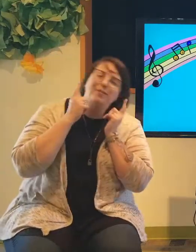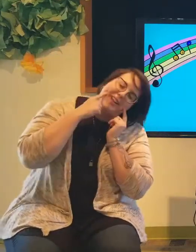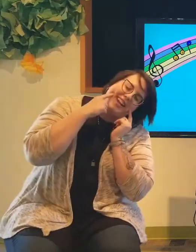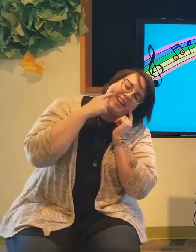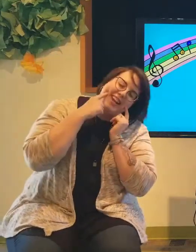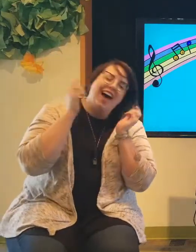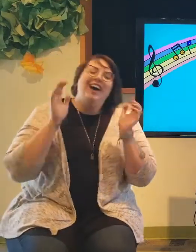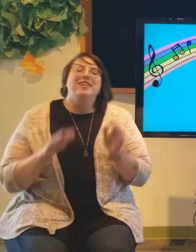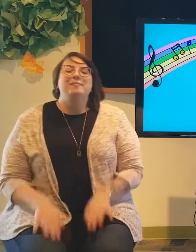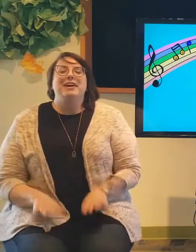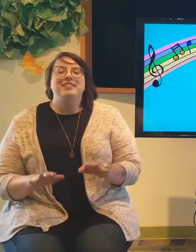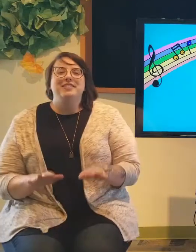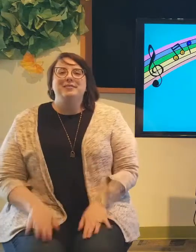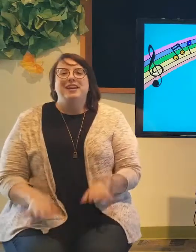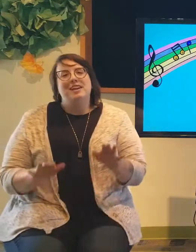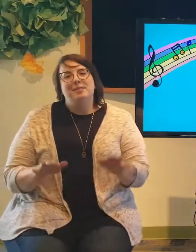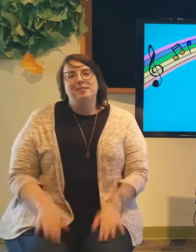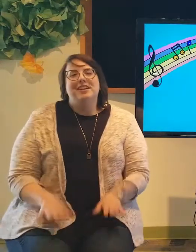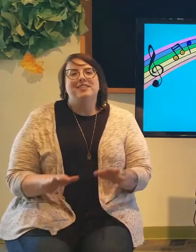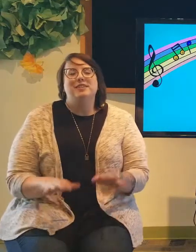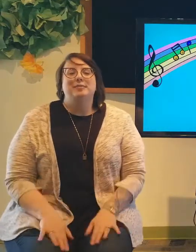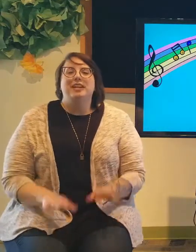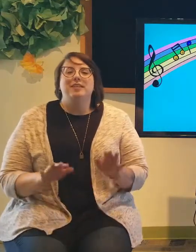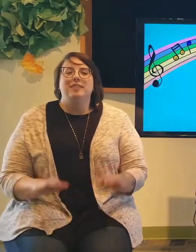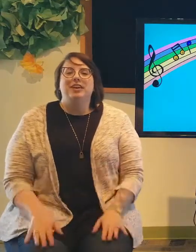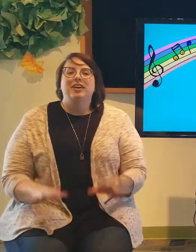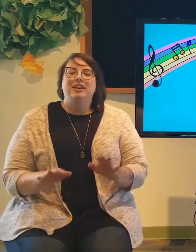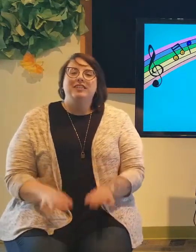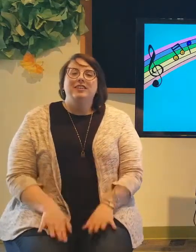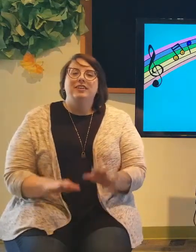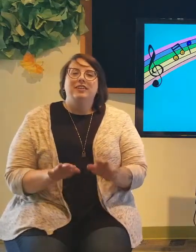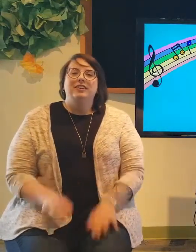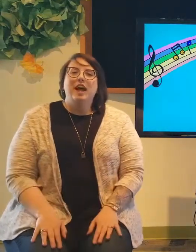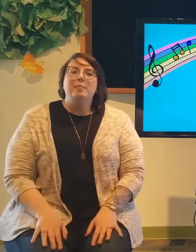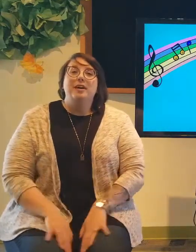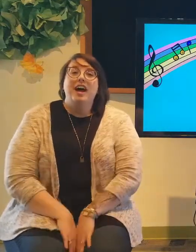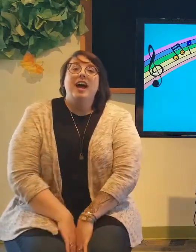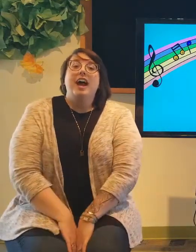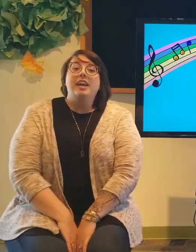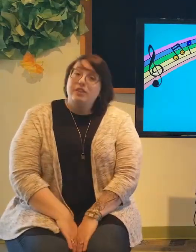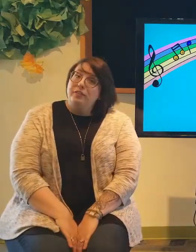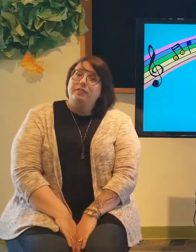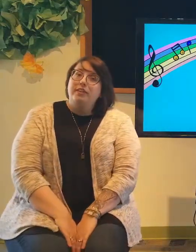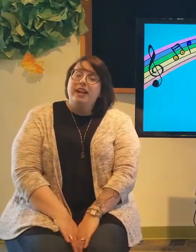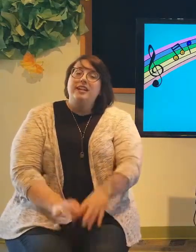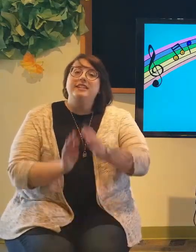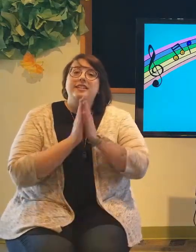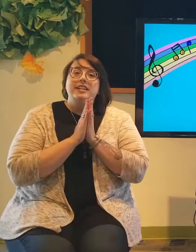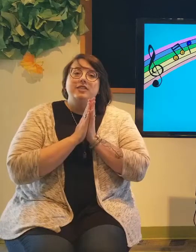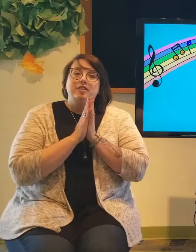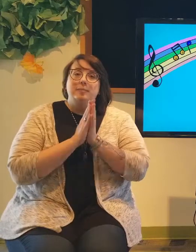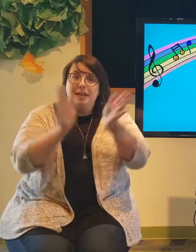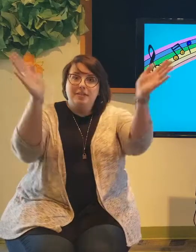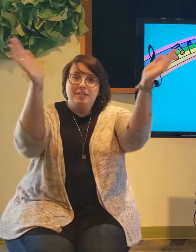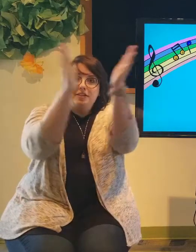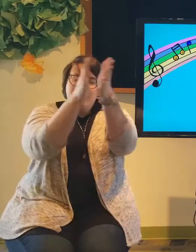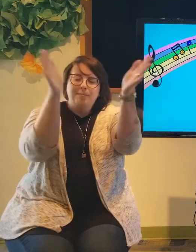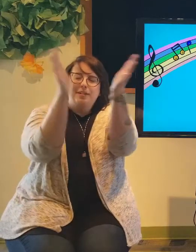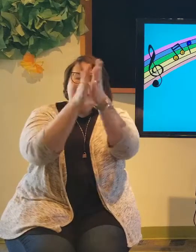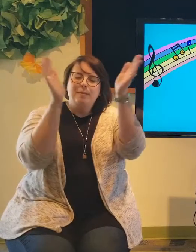me. Bounce the baby, bounce the baby on your lap. And don't forget to teach the baby to clap, clap,